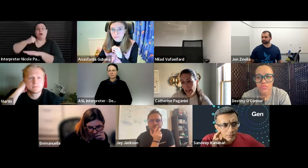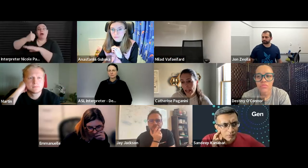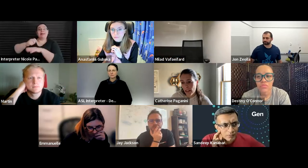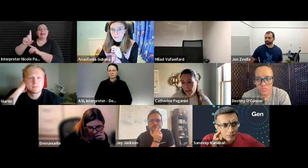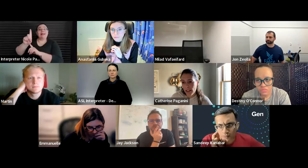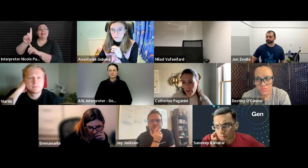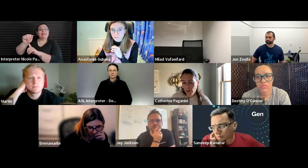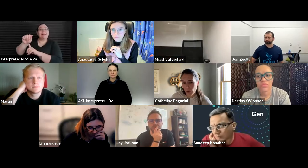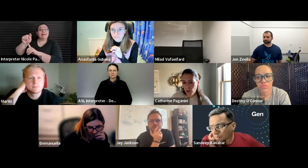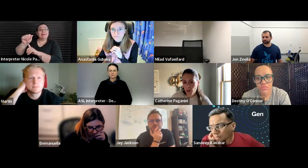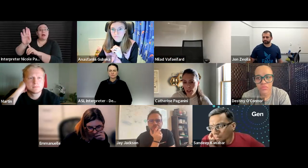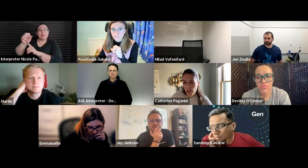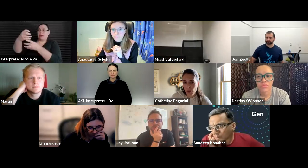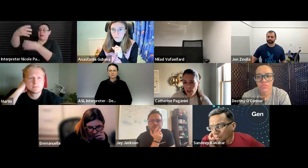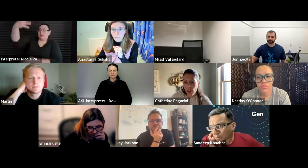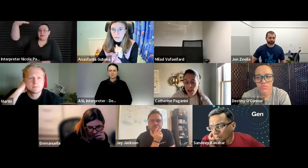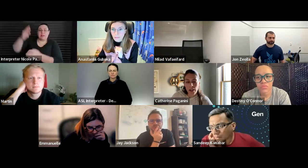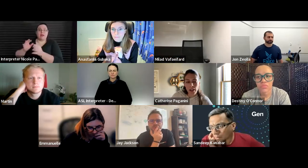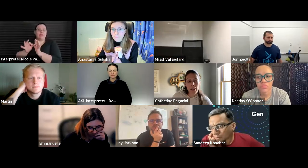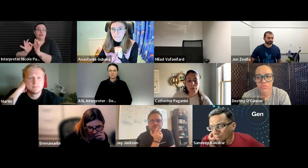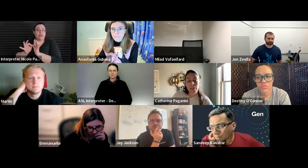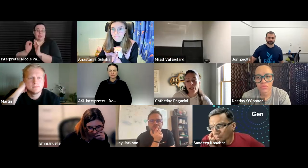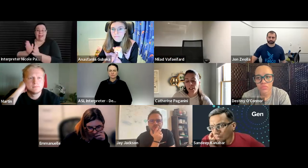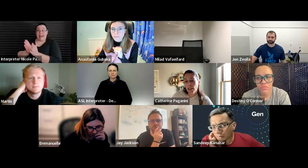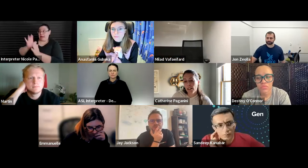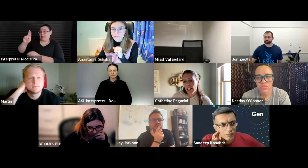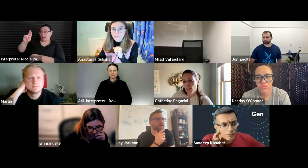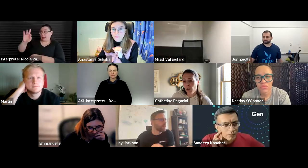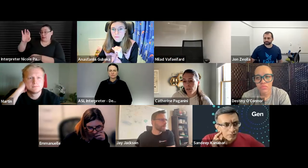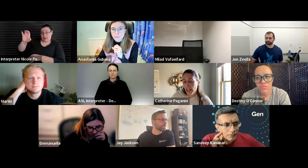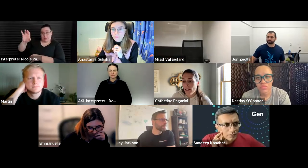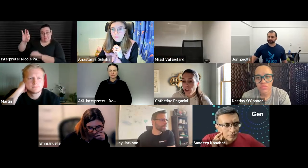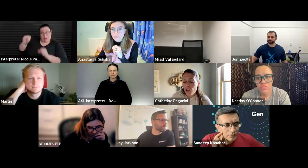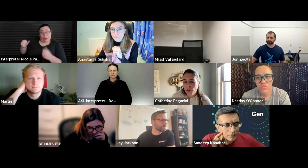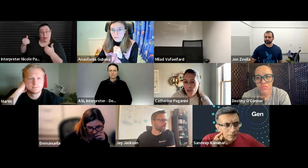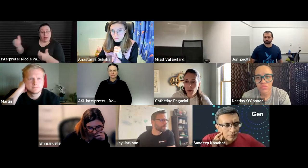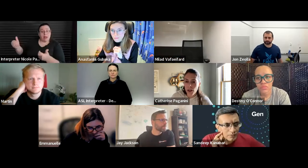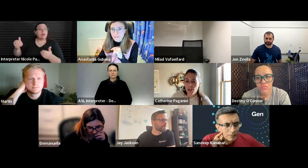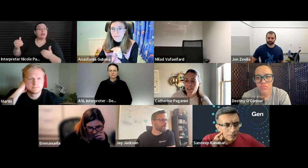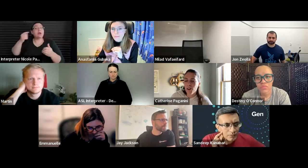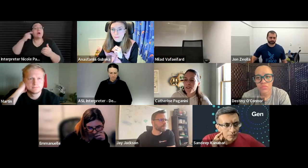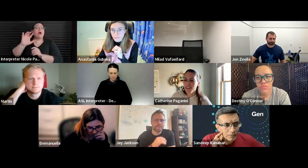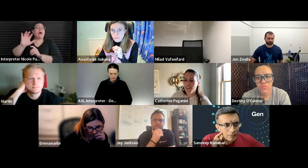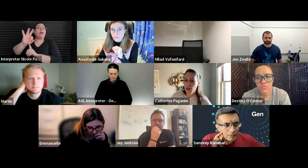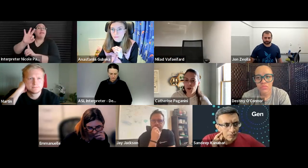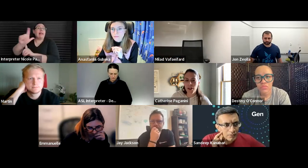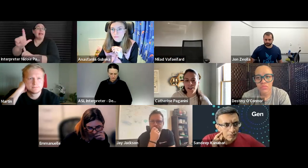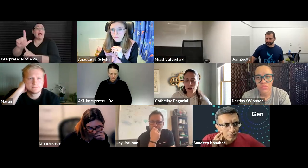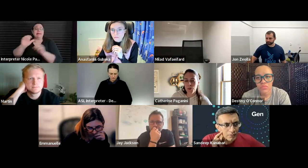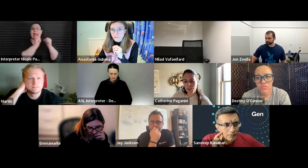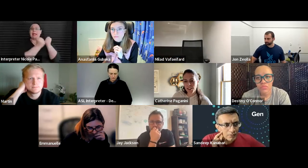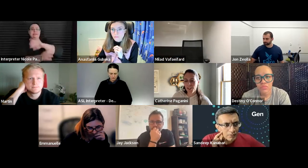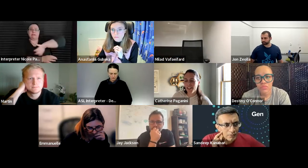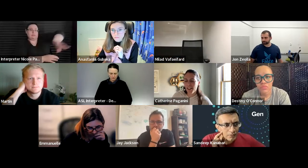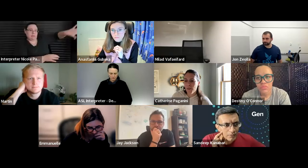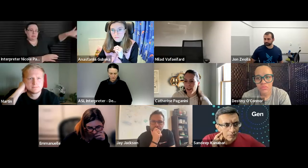and i asked the cncf if we could do this um the idea it's like it's all freelancers no agency involved so uh